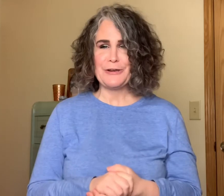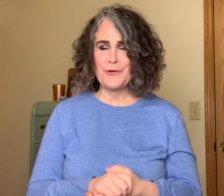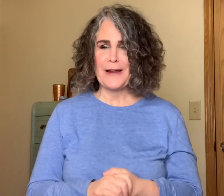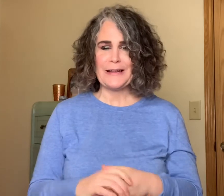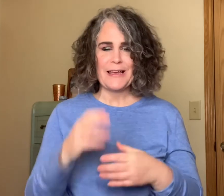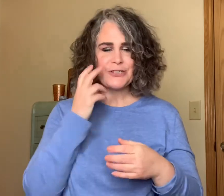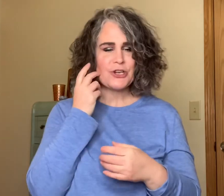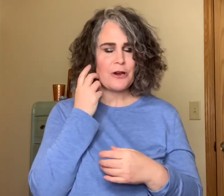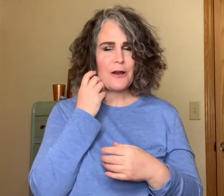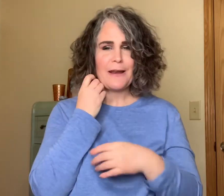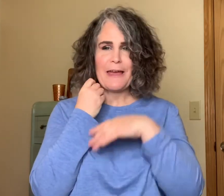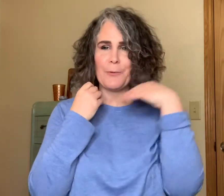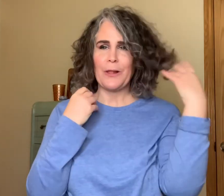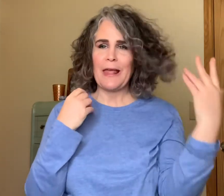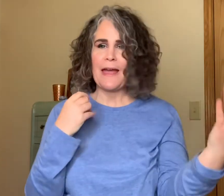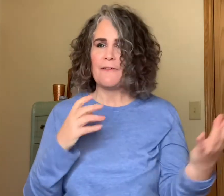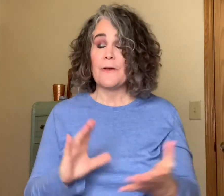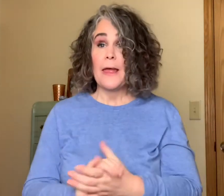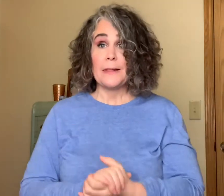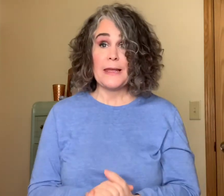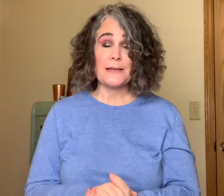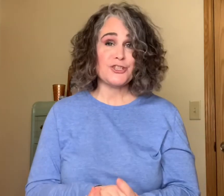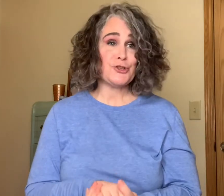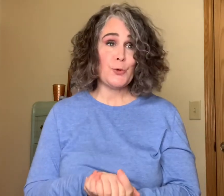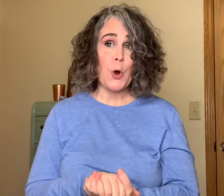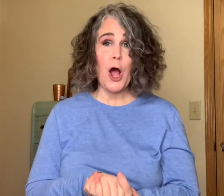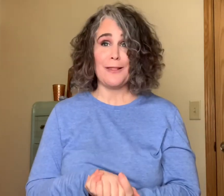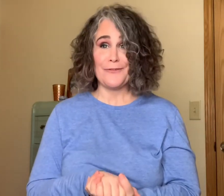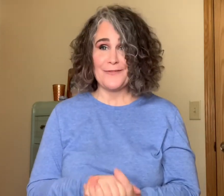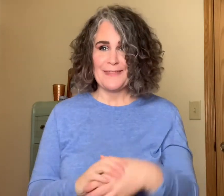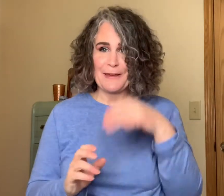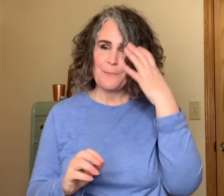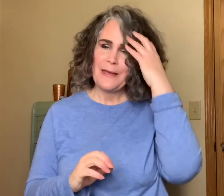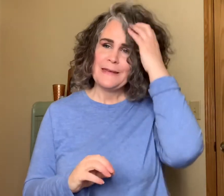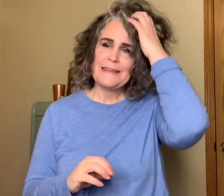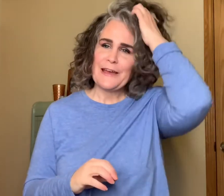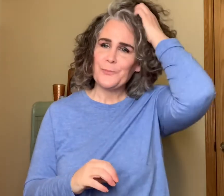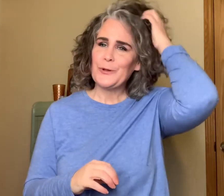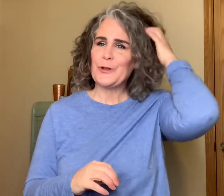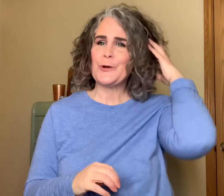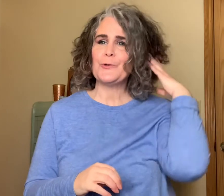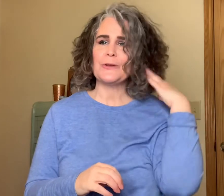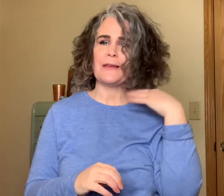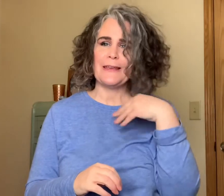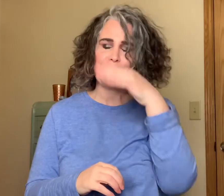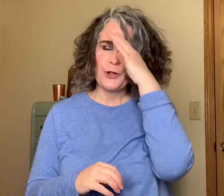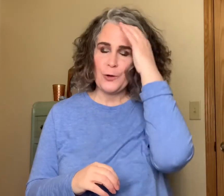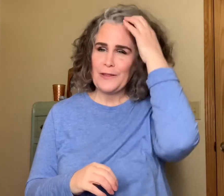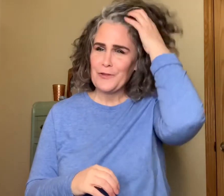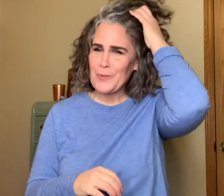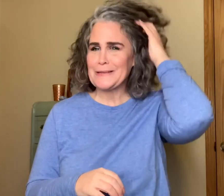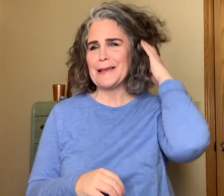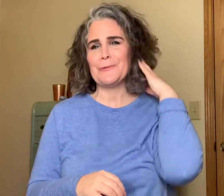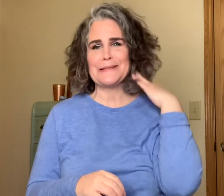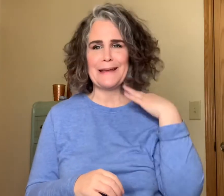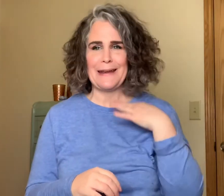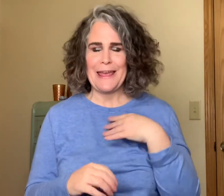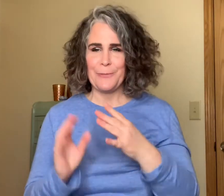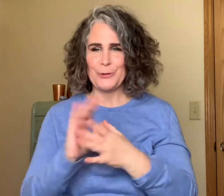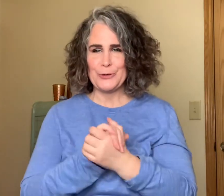tried last year and I will have links to all of them down below including the ones I was unable to